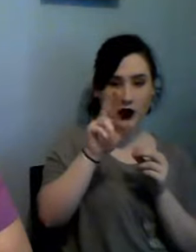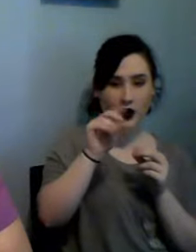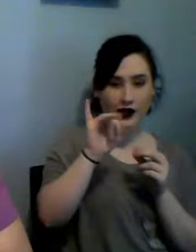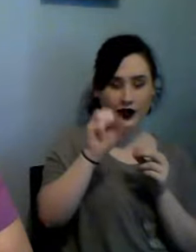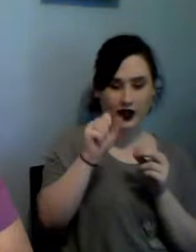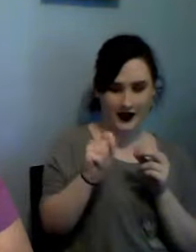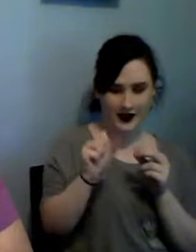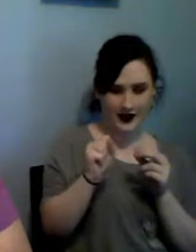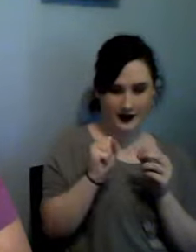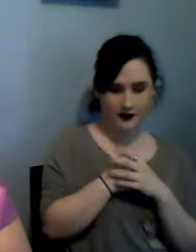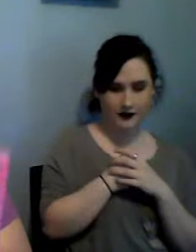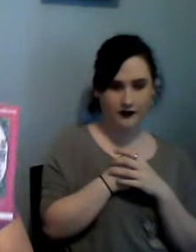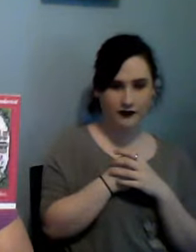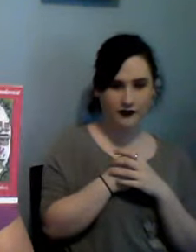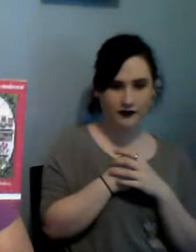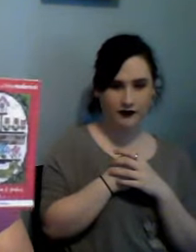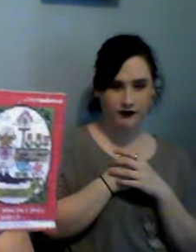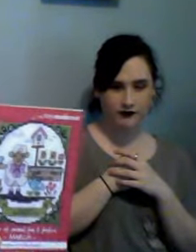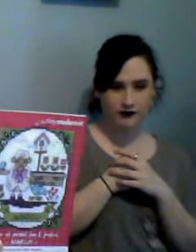the March